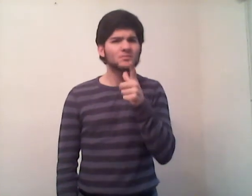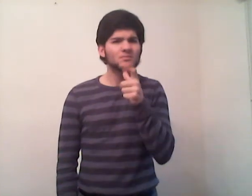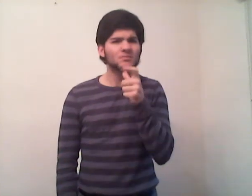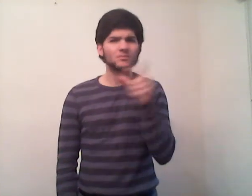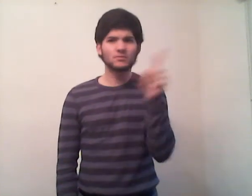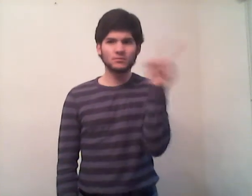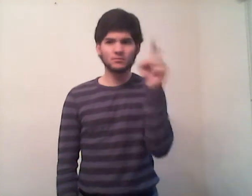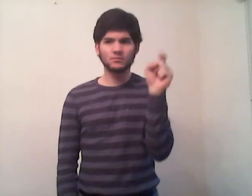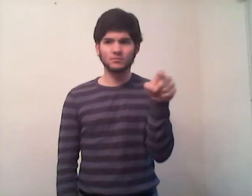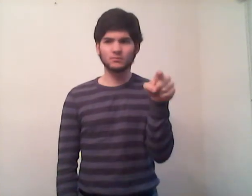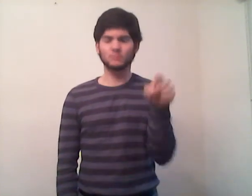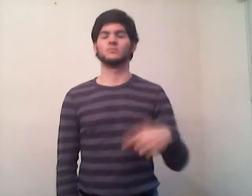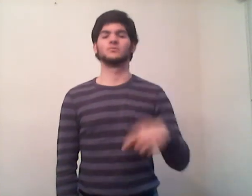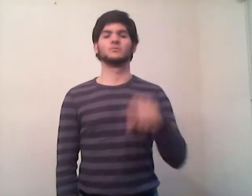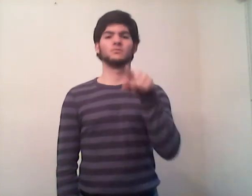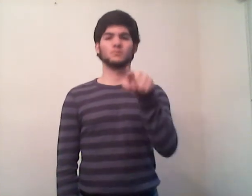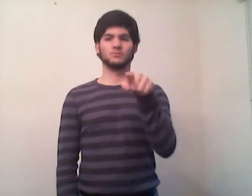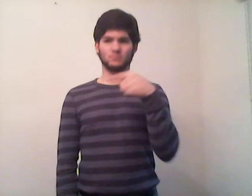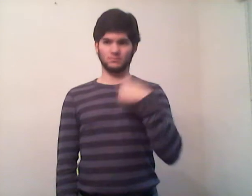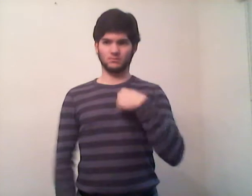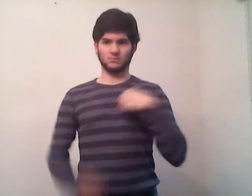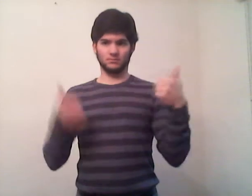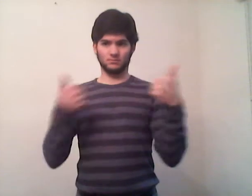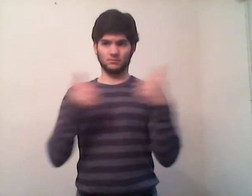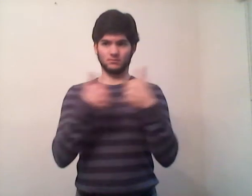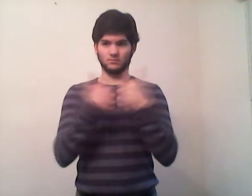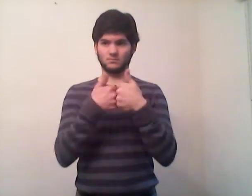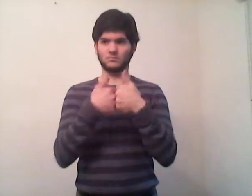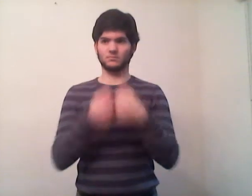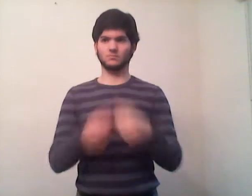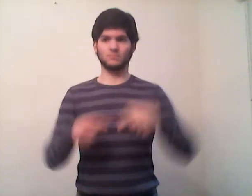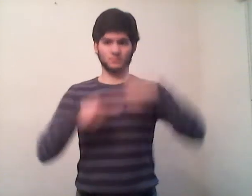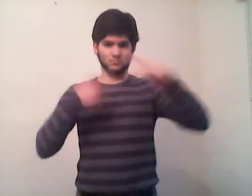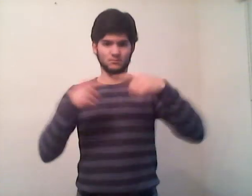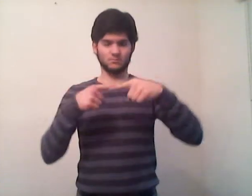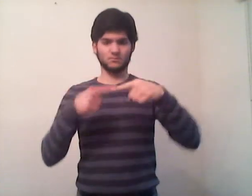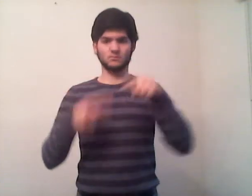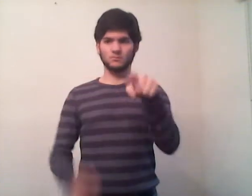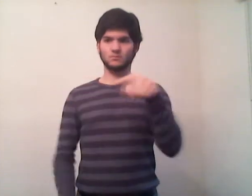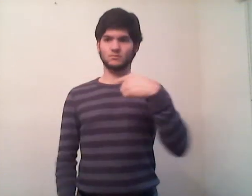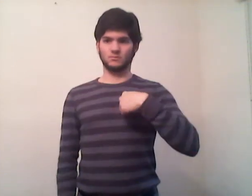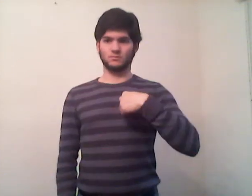used to be when we were younger and free. See,